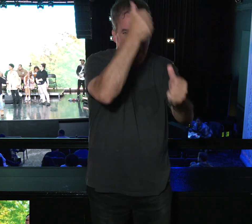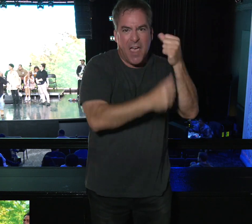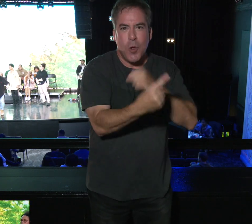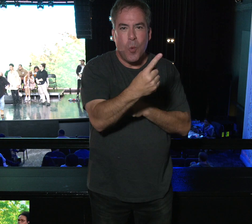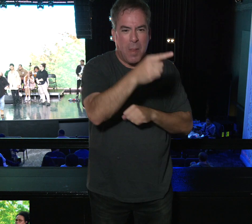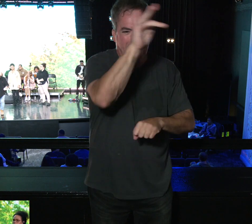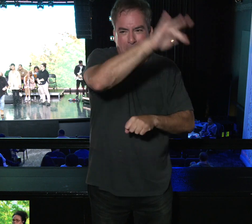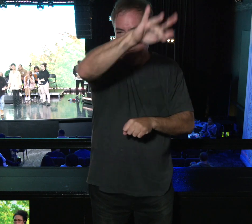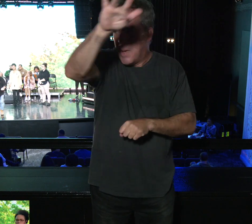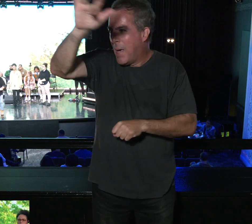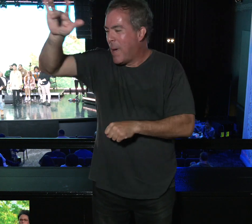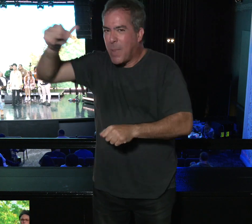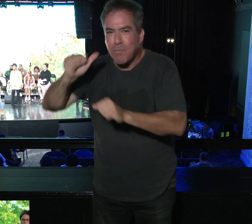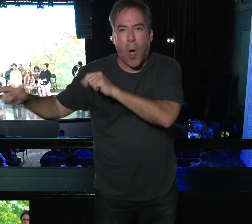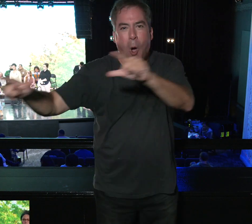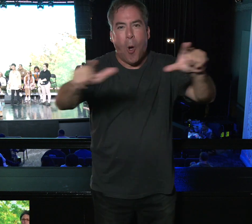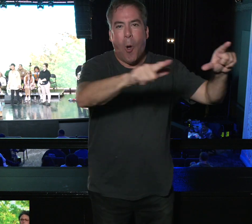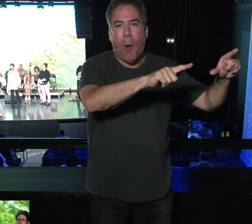everybody gets.